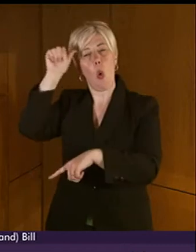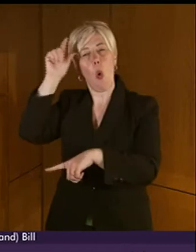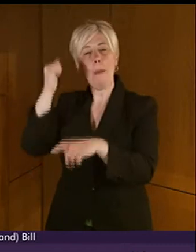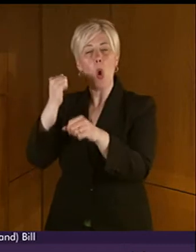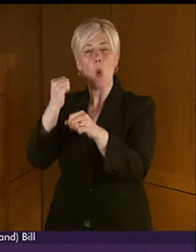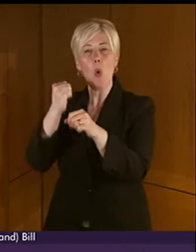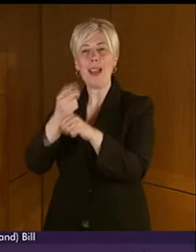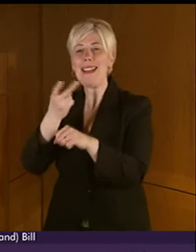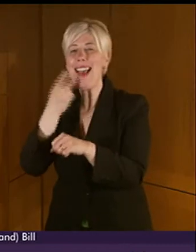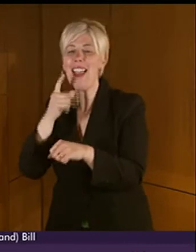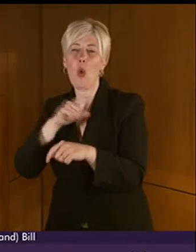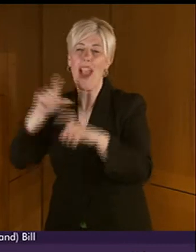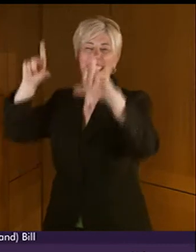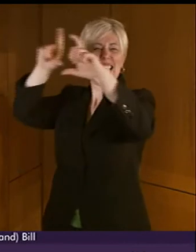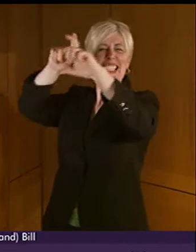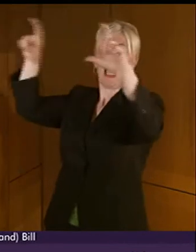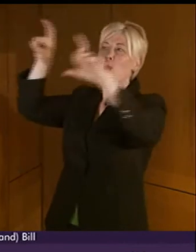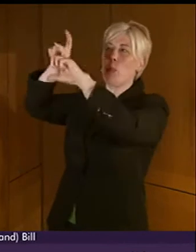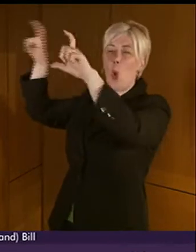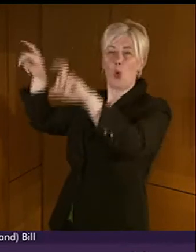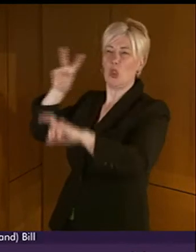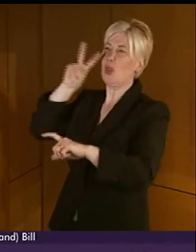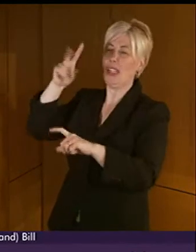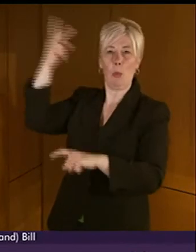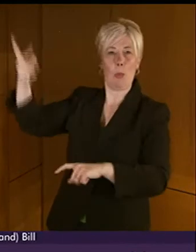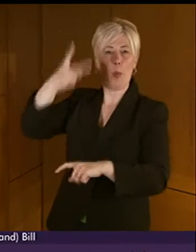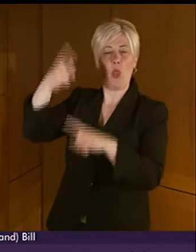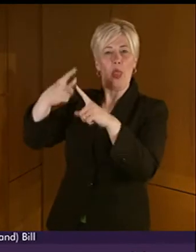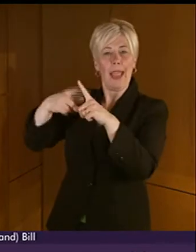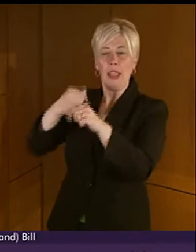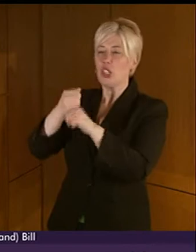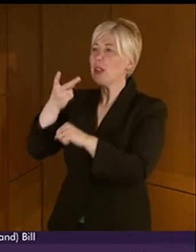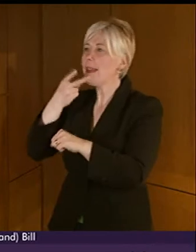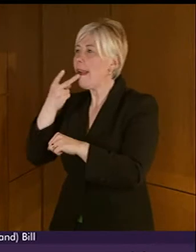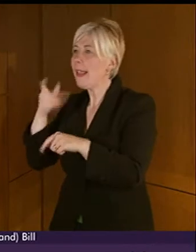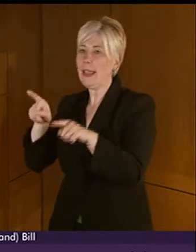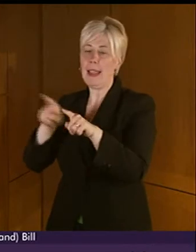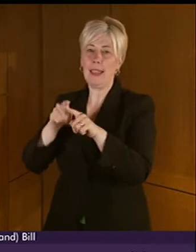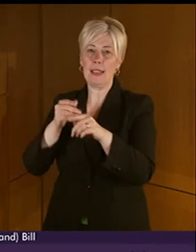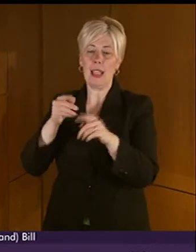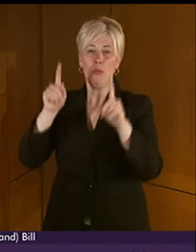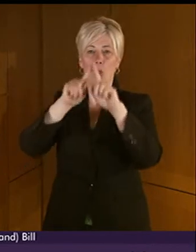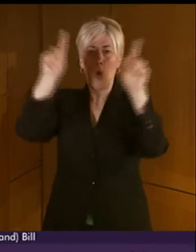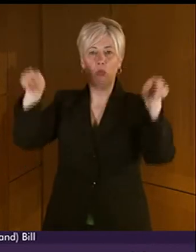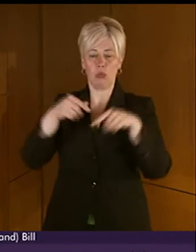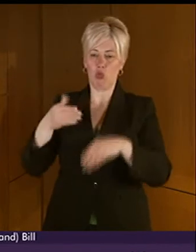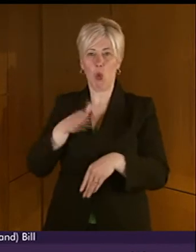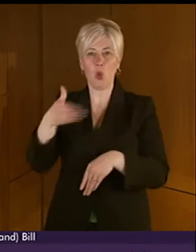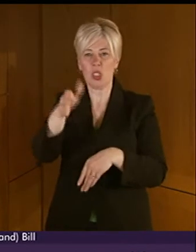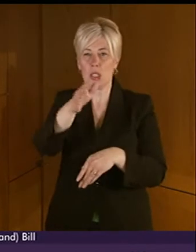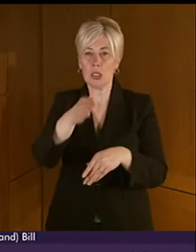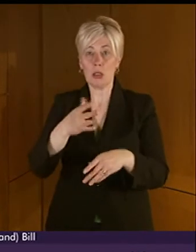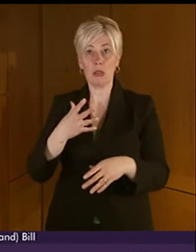signposts with Gaelic appearing on many websites and I would like to see the same for BSL.